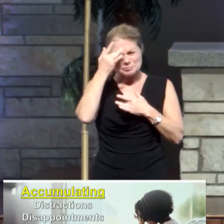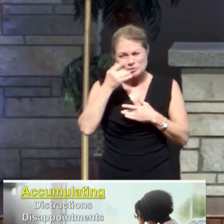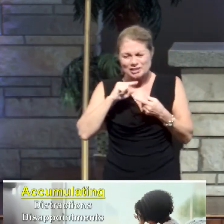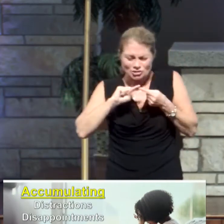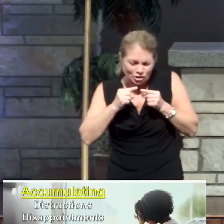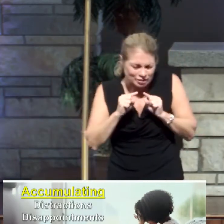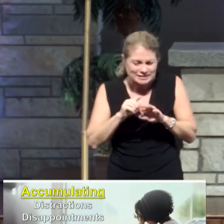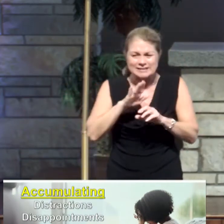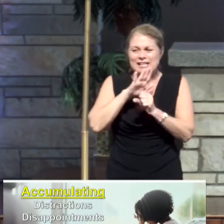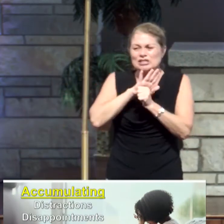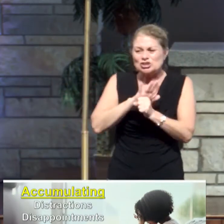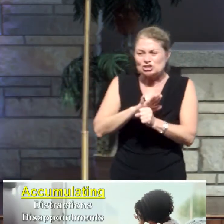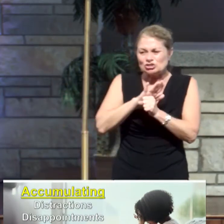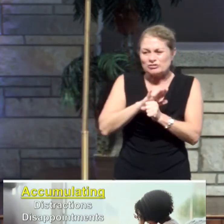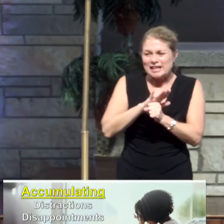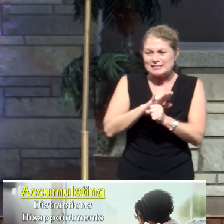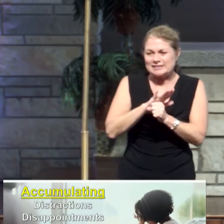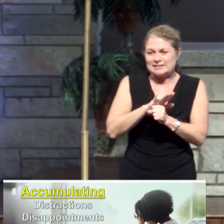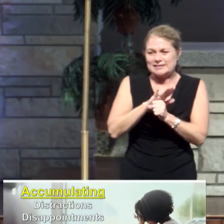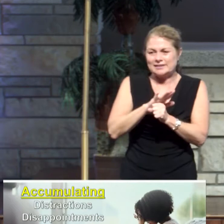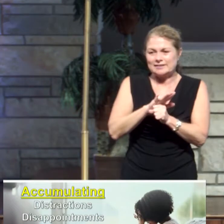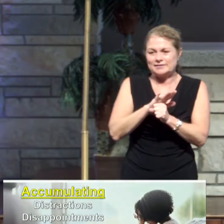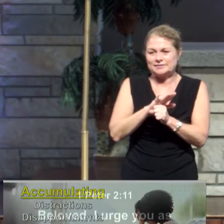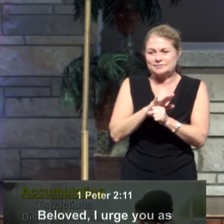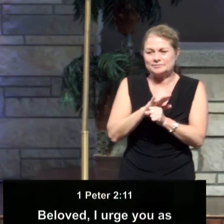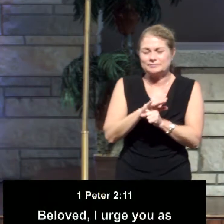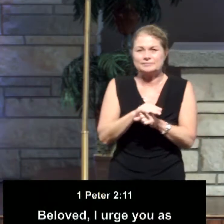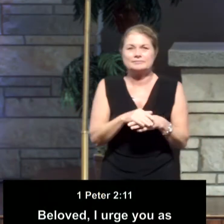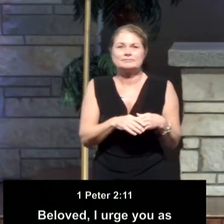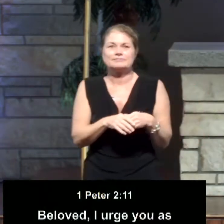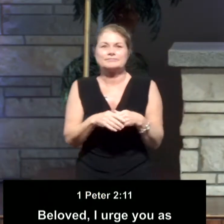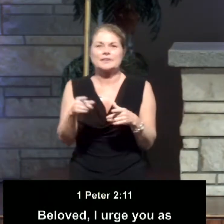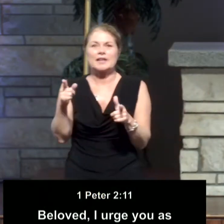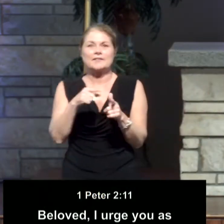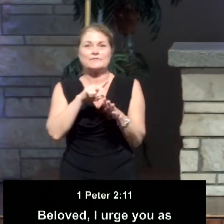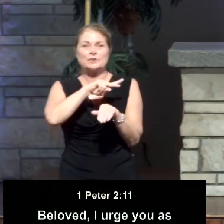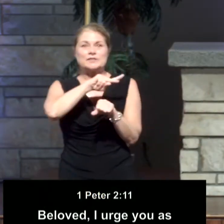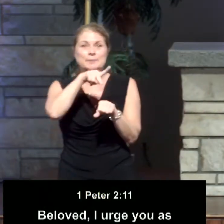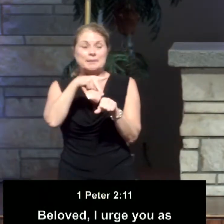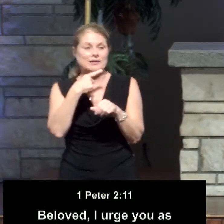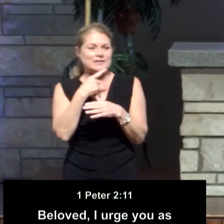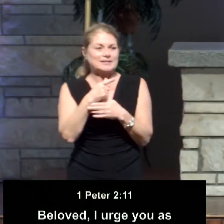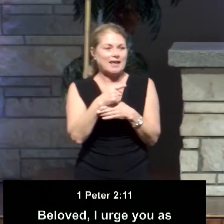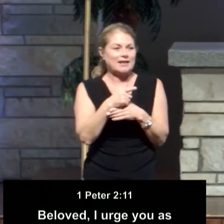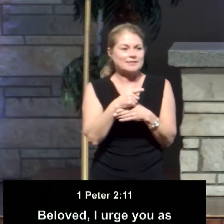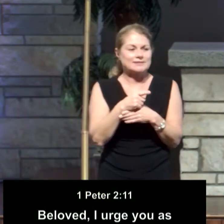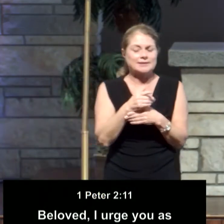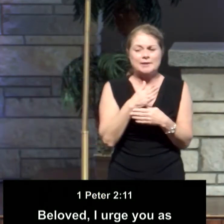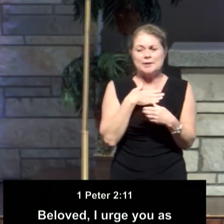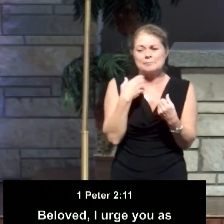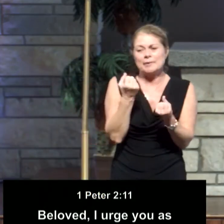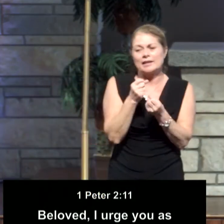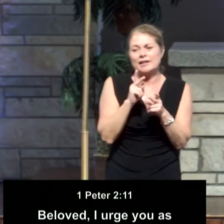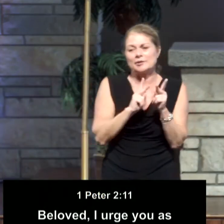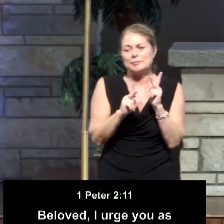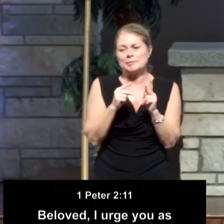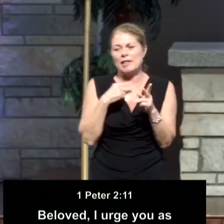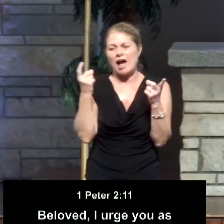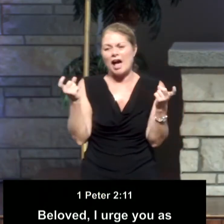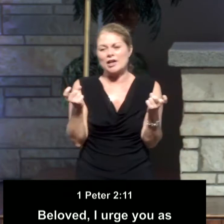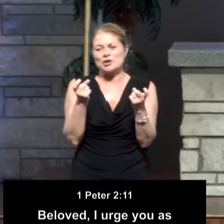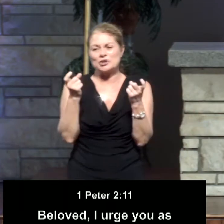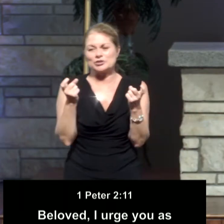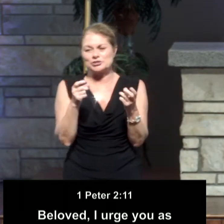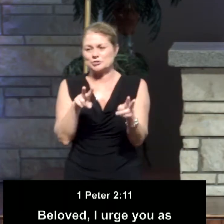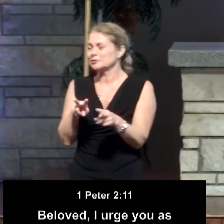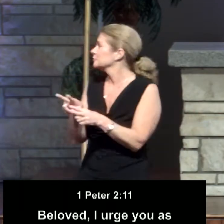stress and debt. In 1 Peter, says, Beloved, that's us. I urge you as sojourners